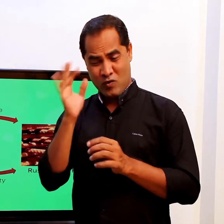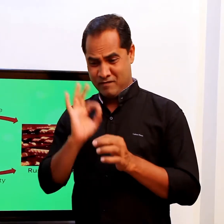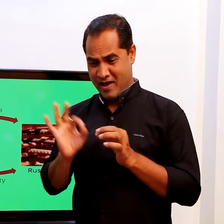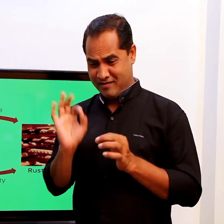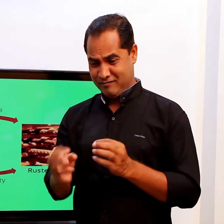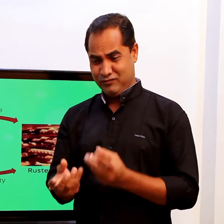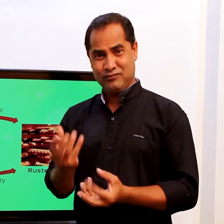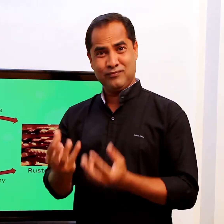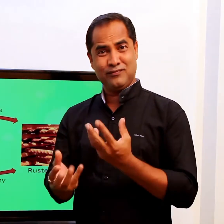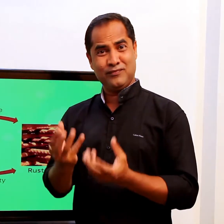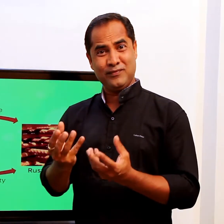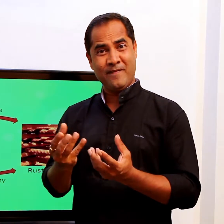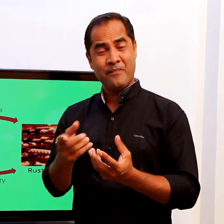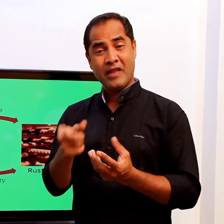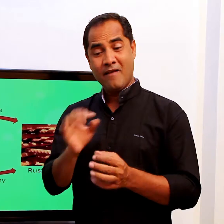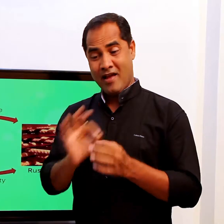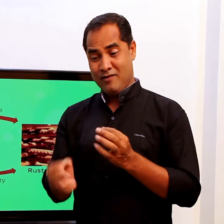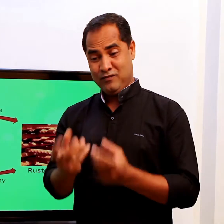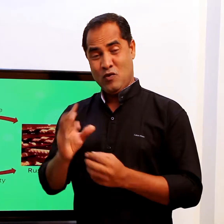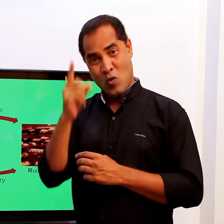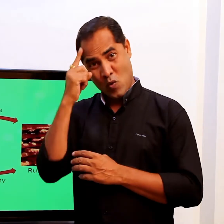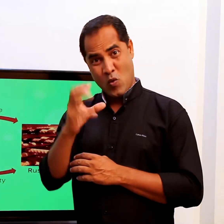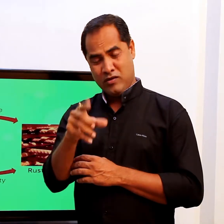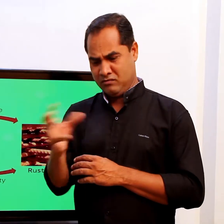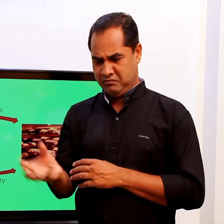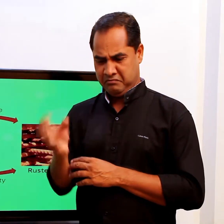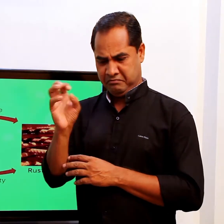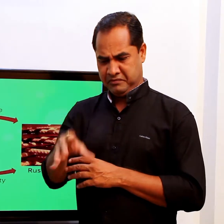Another example is coal. What happens when you burn coal?